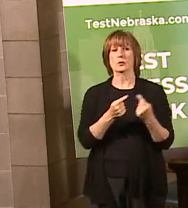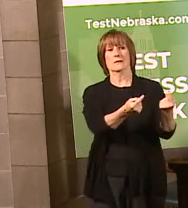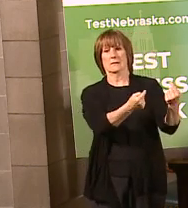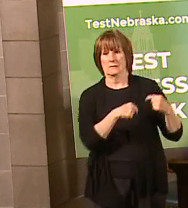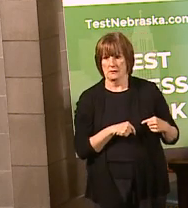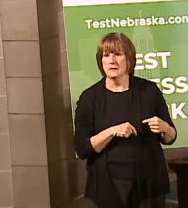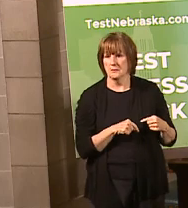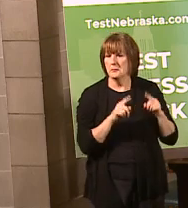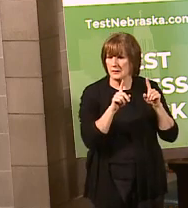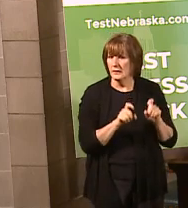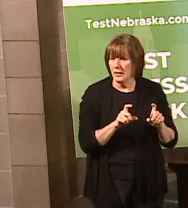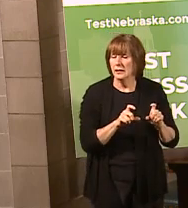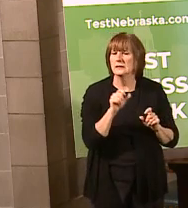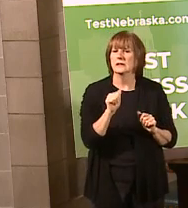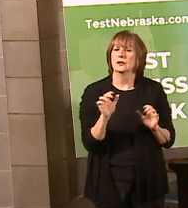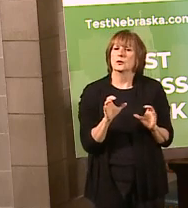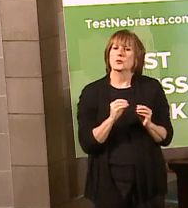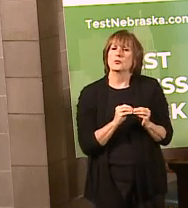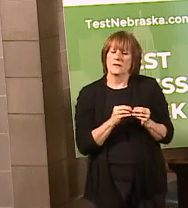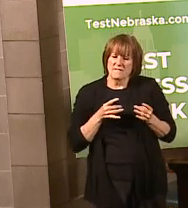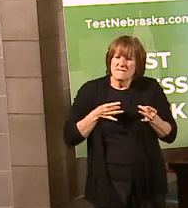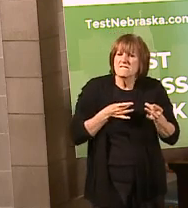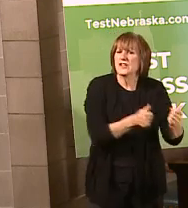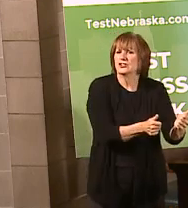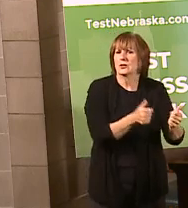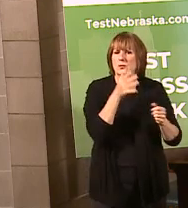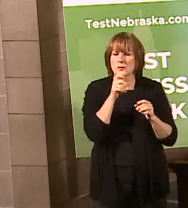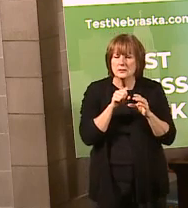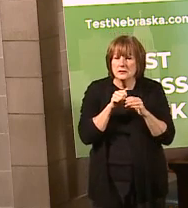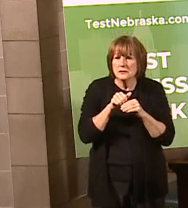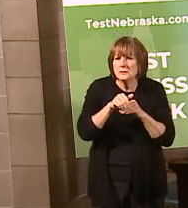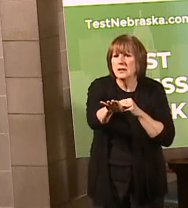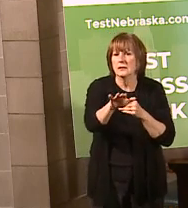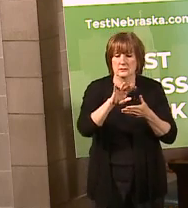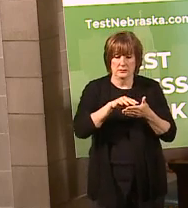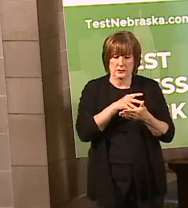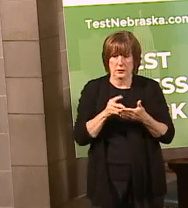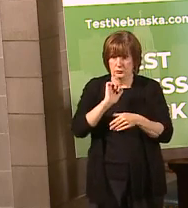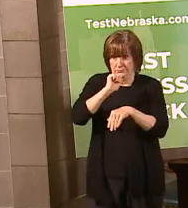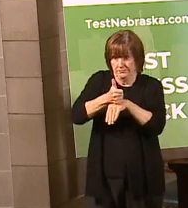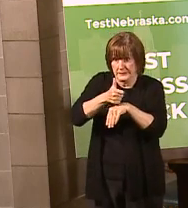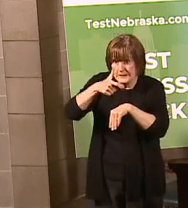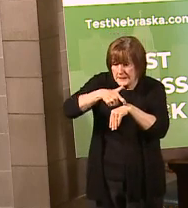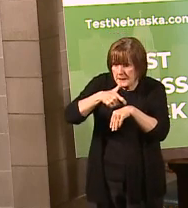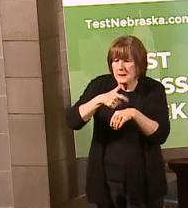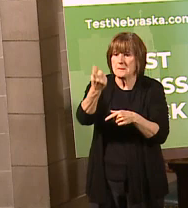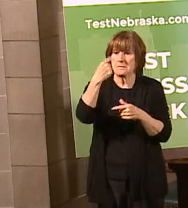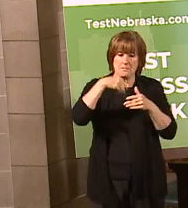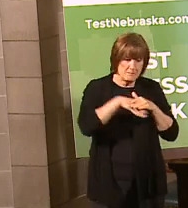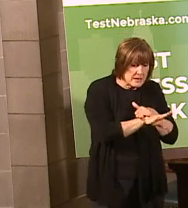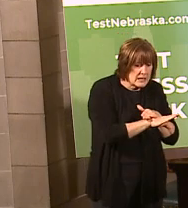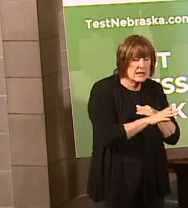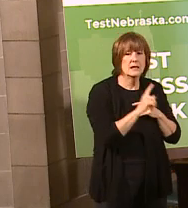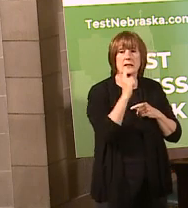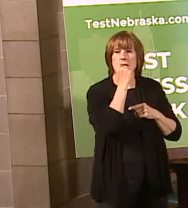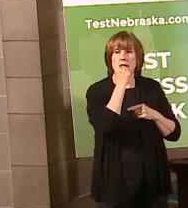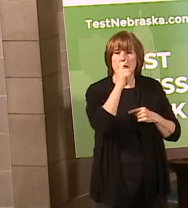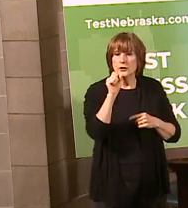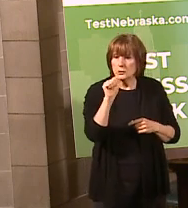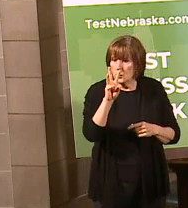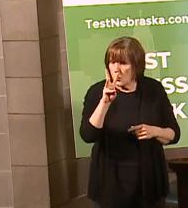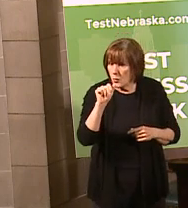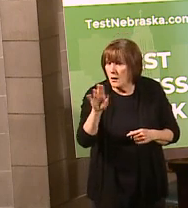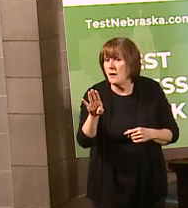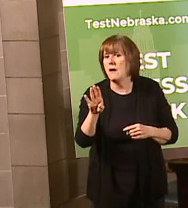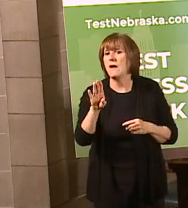get tested so that we can do it in an efficient way. We'll send you a scheduled time to come in. You come in. We get you swabbed. You leave. We'll